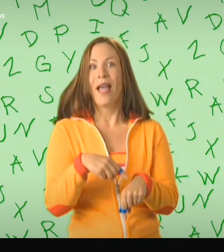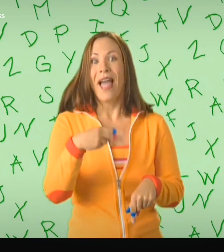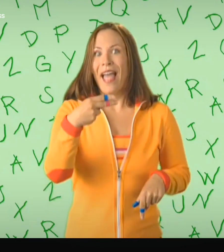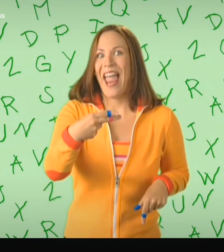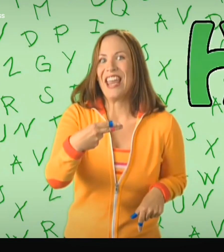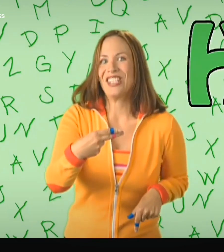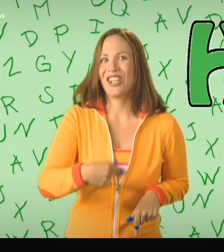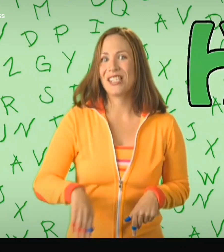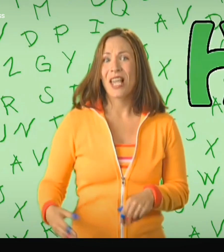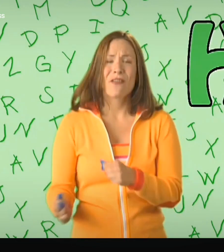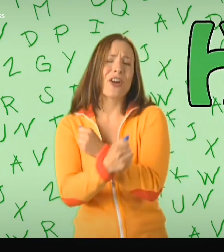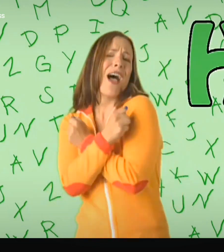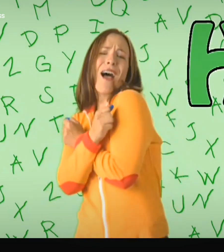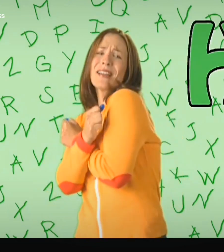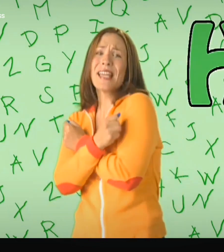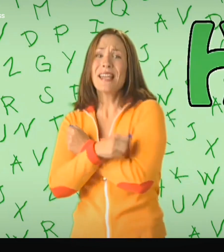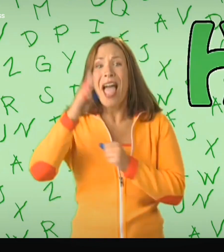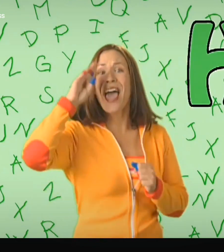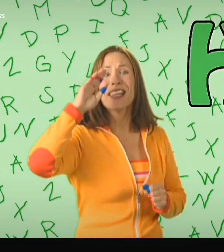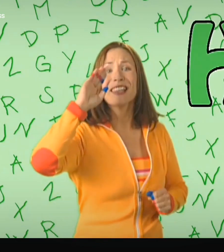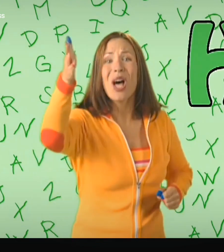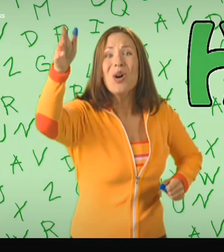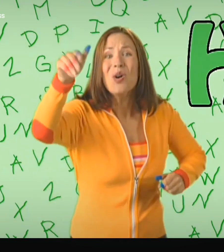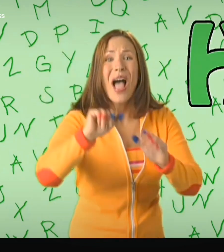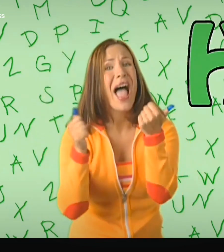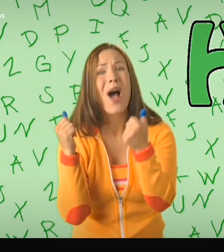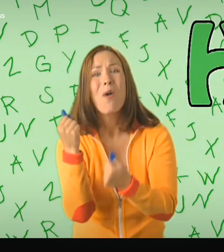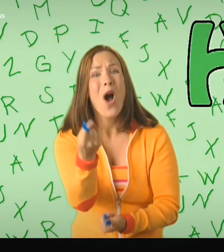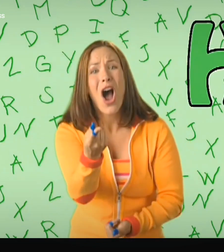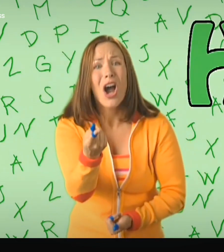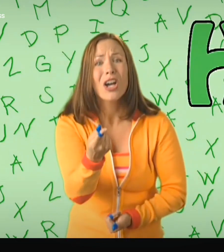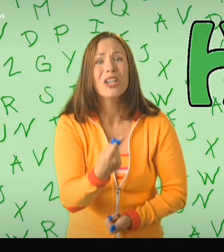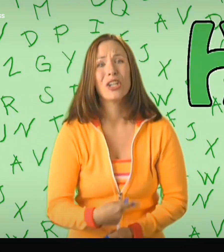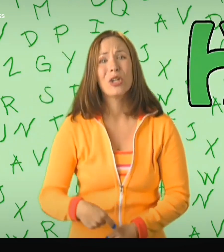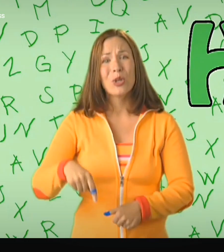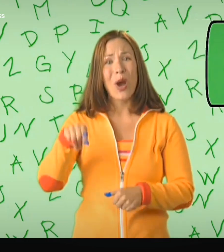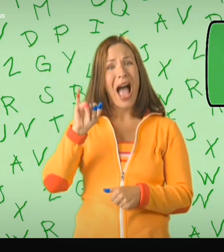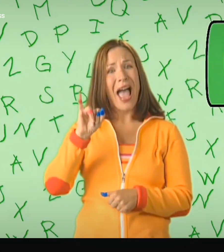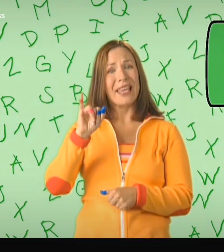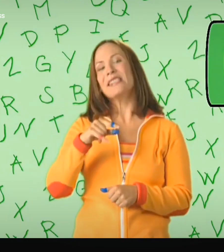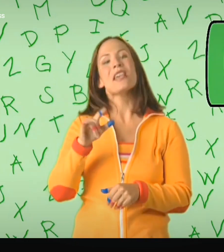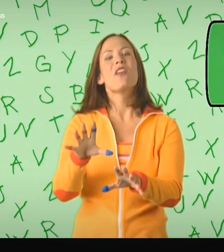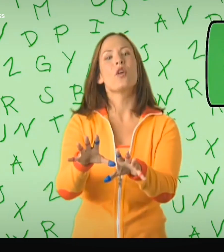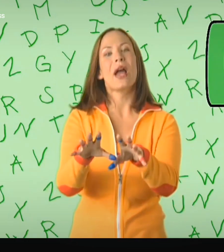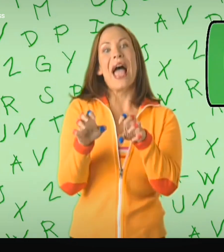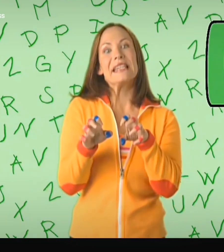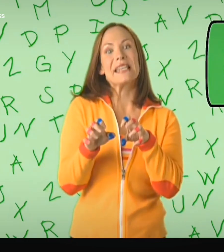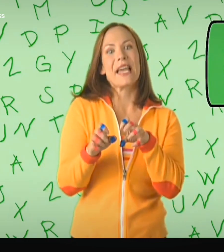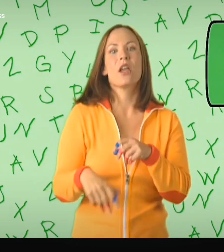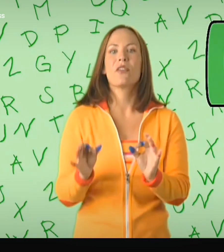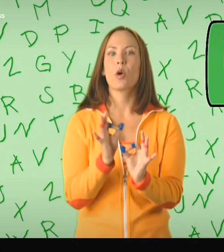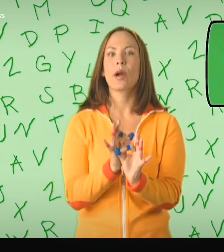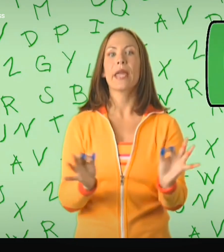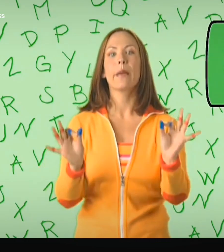H is for Hugs and Hello, How Are You? I is for Ice and for Important